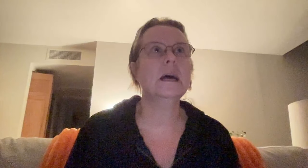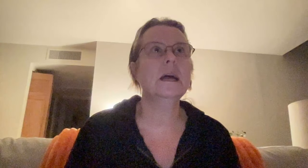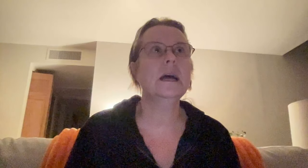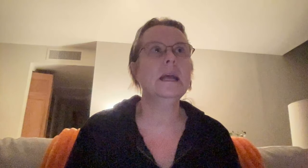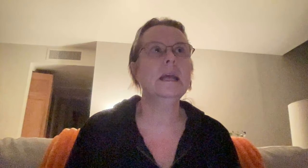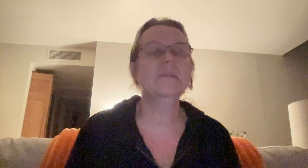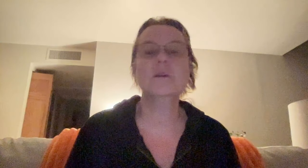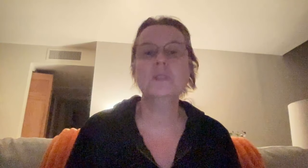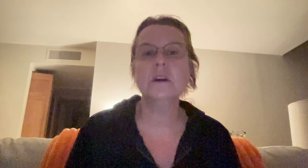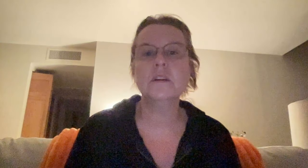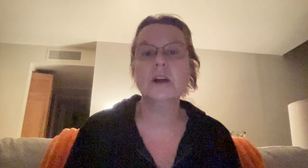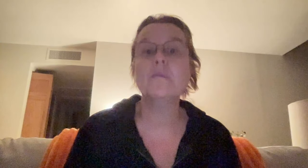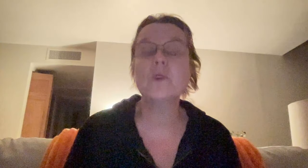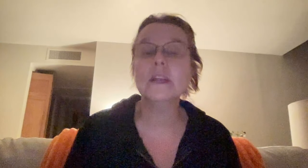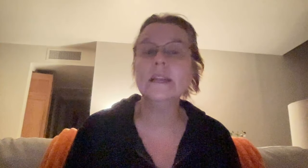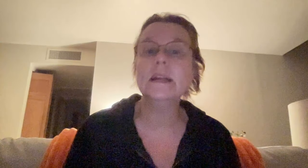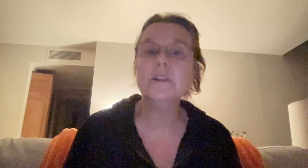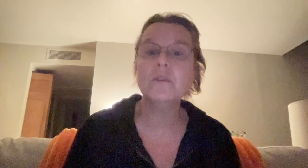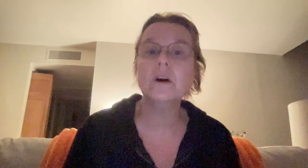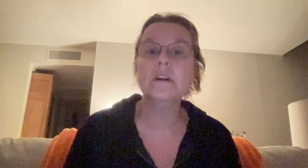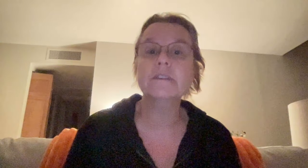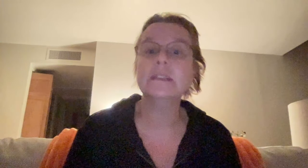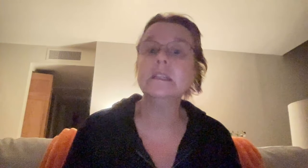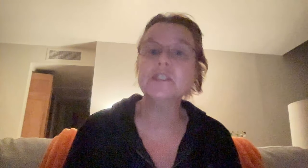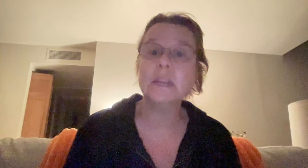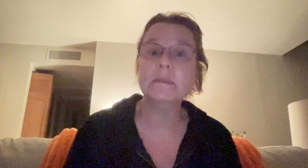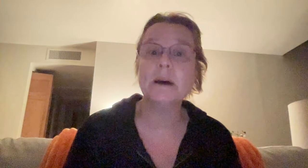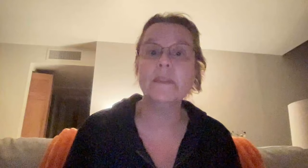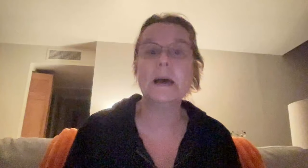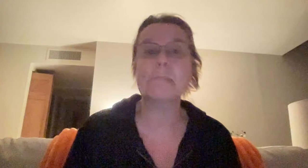I am no longer, I'm working on no longer feeling ashamed about that